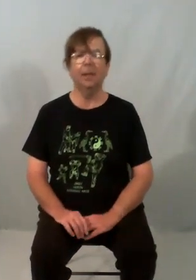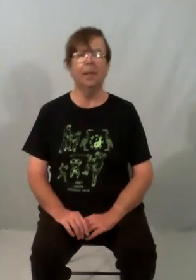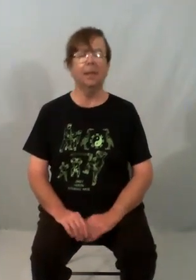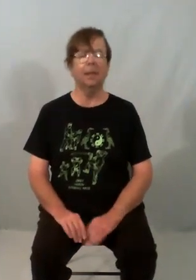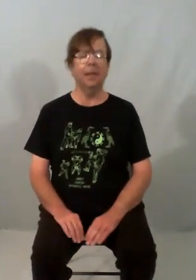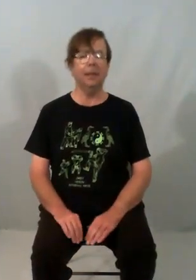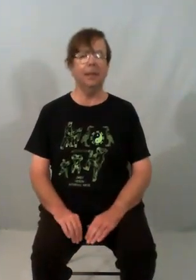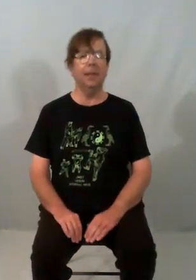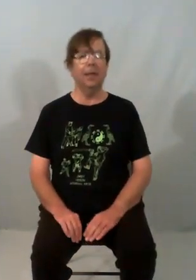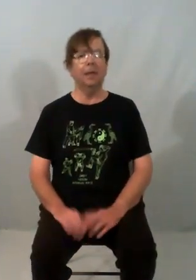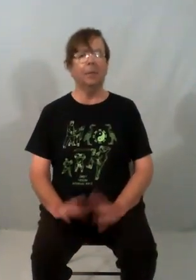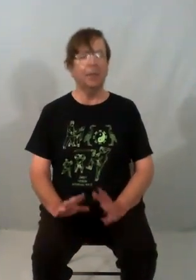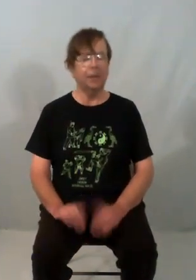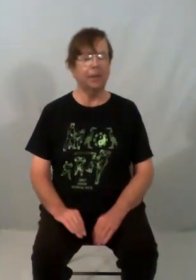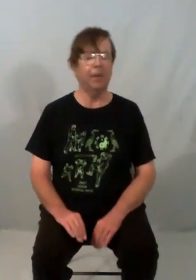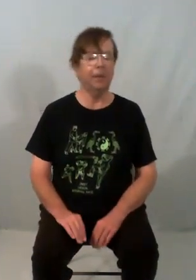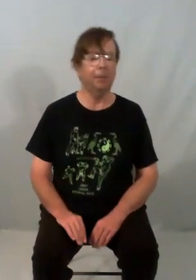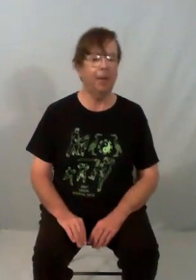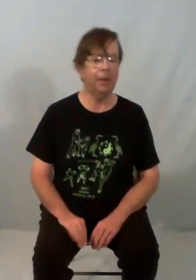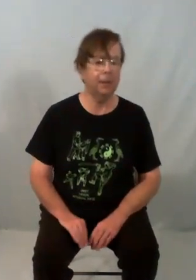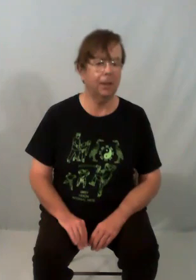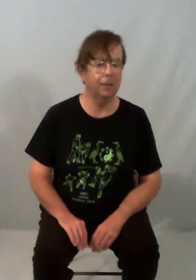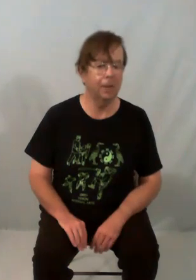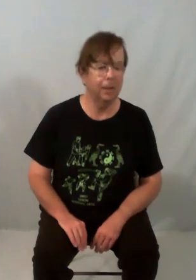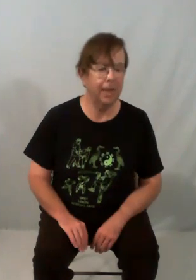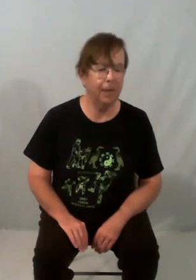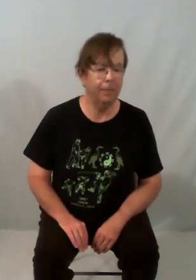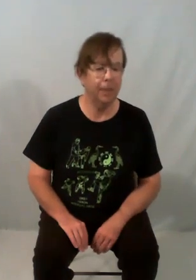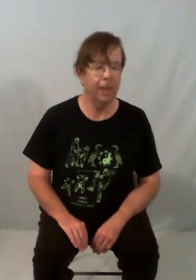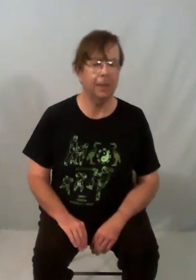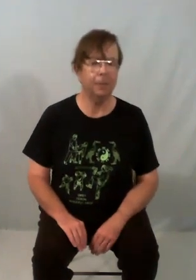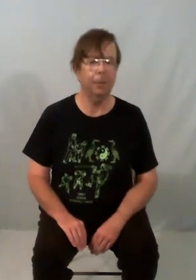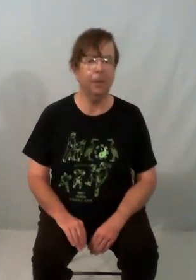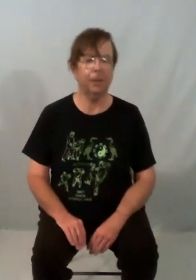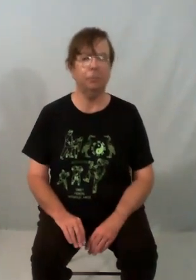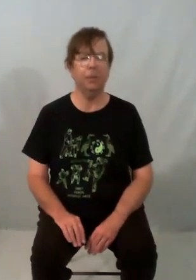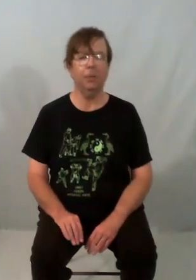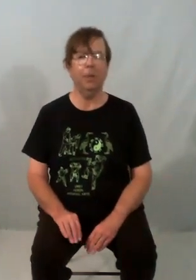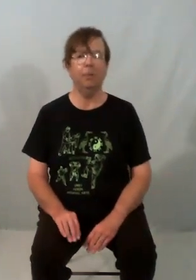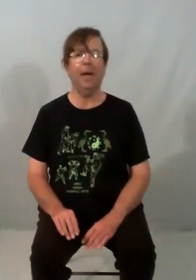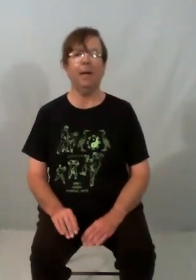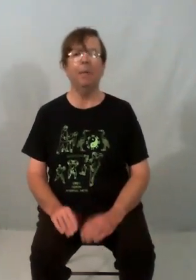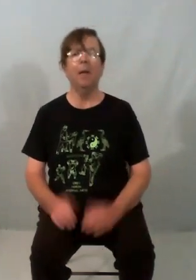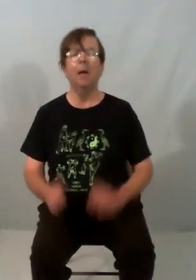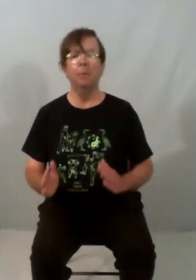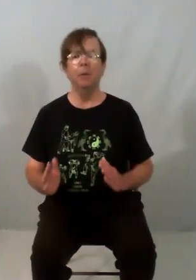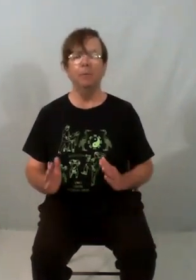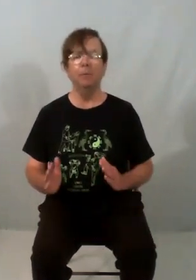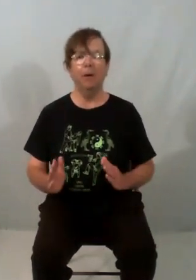this but this is the basic pattern. So now at this point bring your weight back, move over